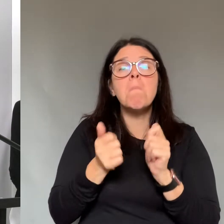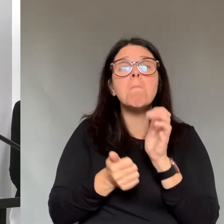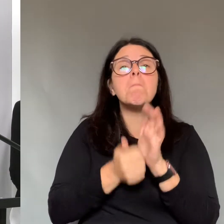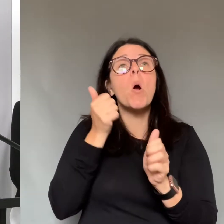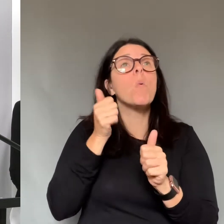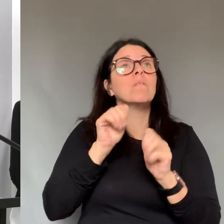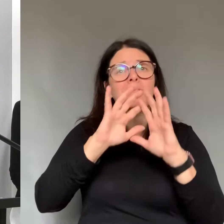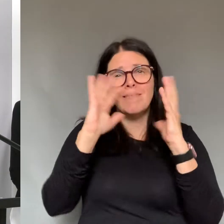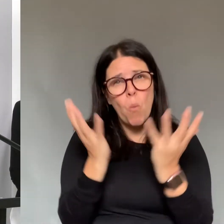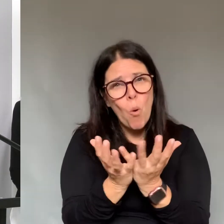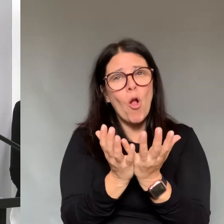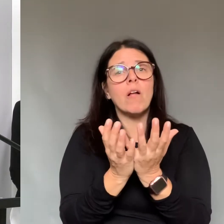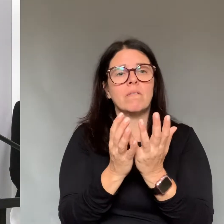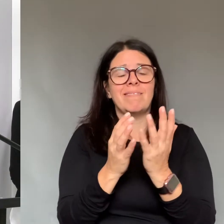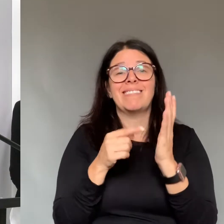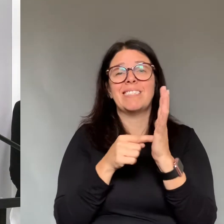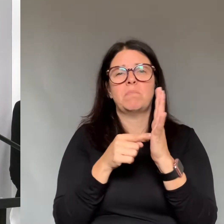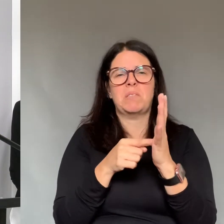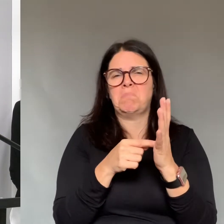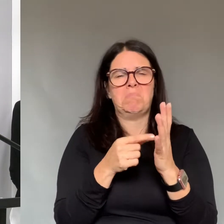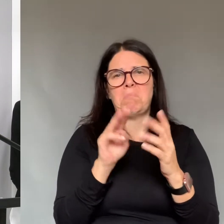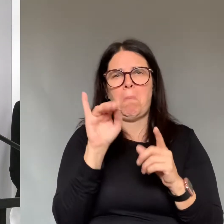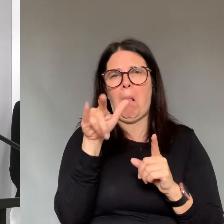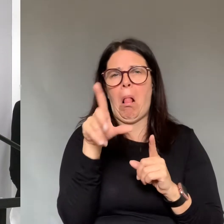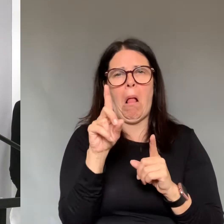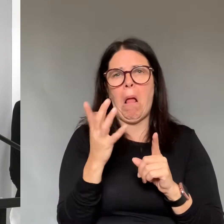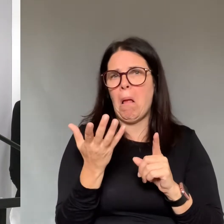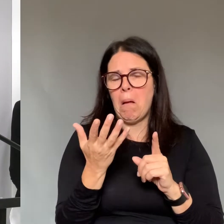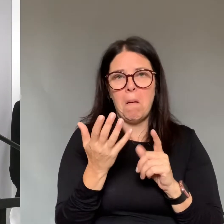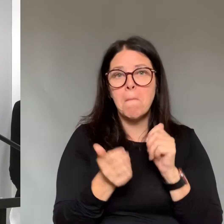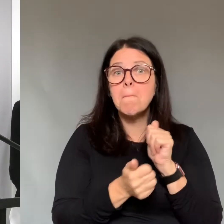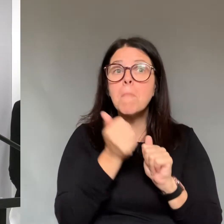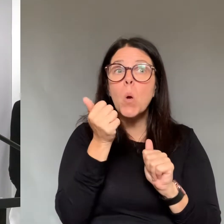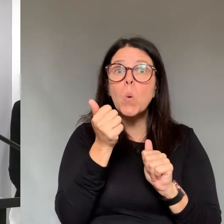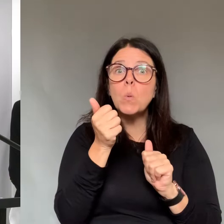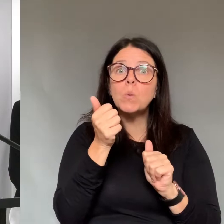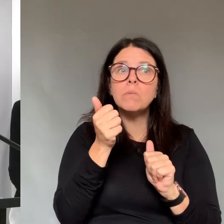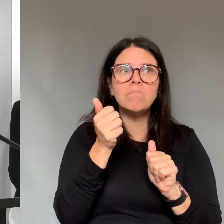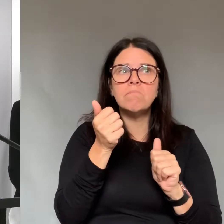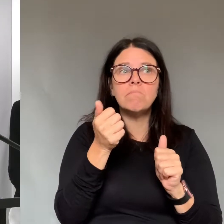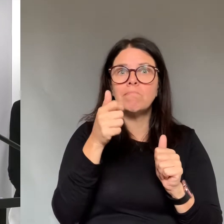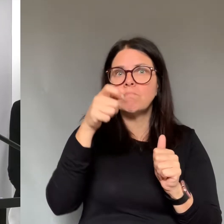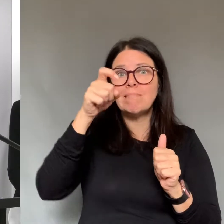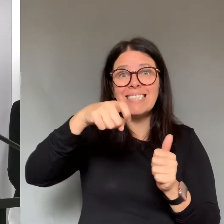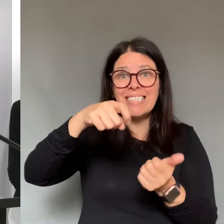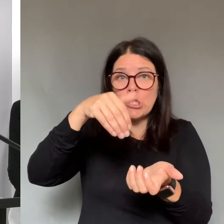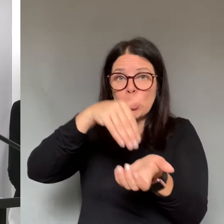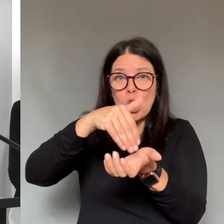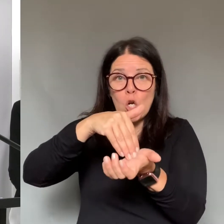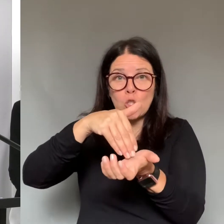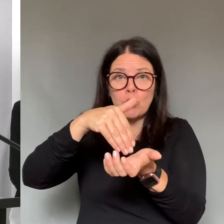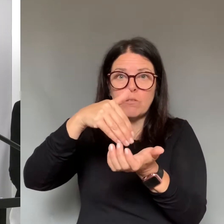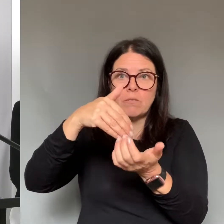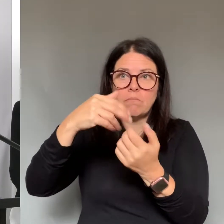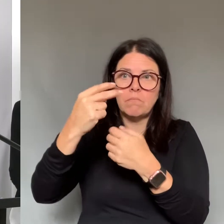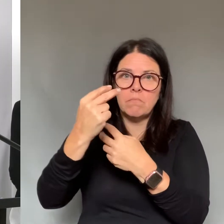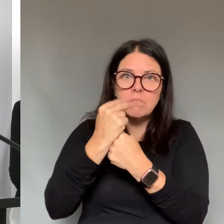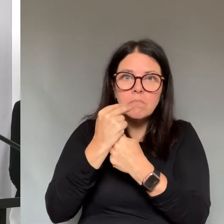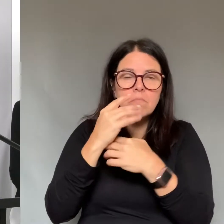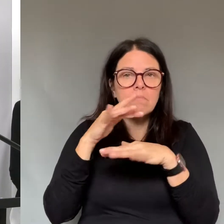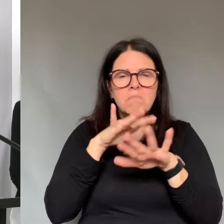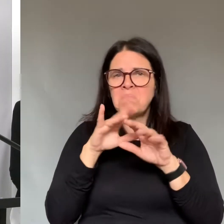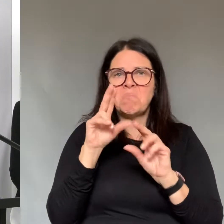required intensive care, they can be provided with that care. It does escalate the risk for